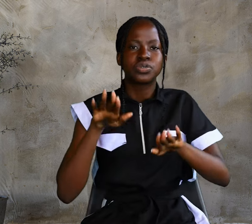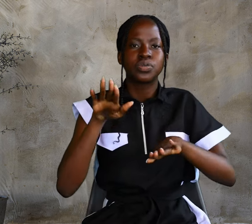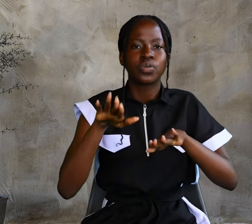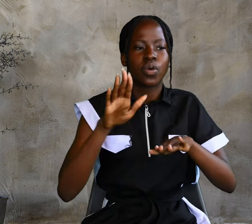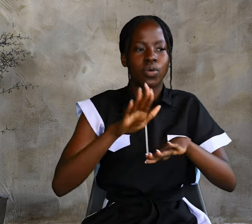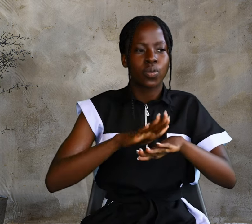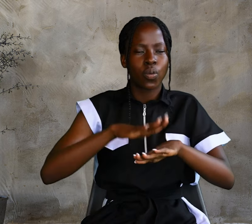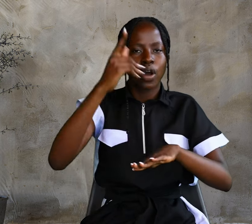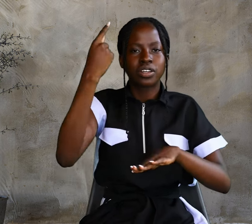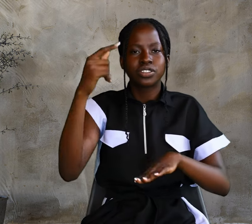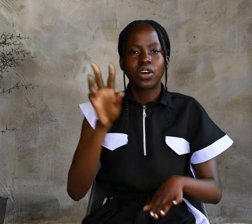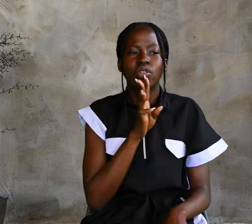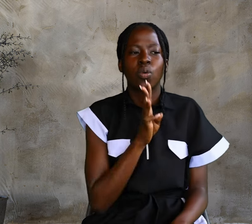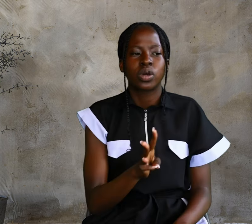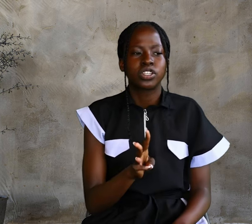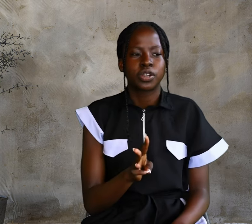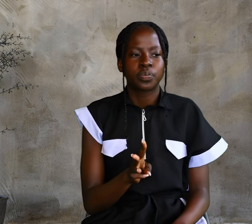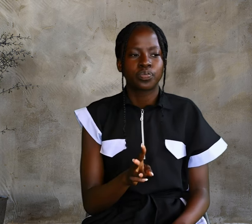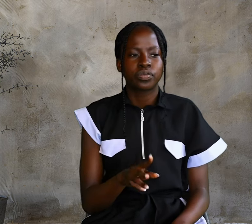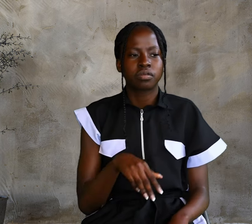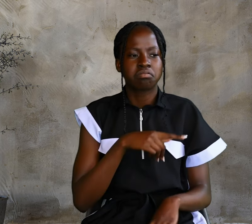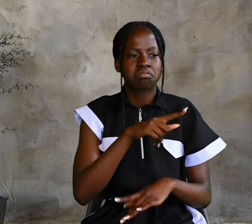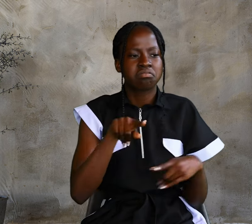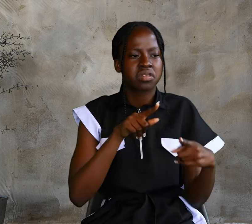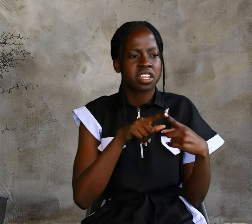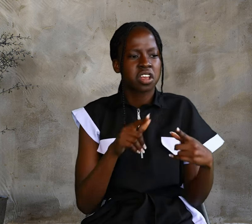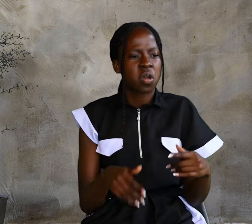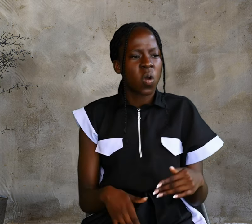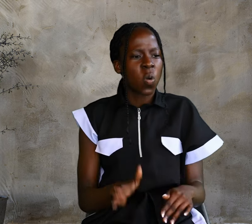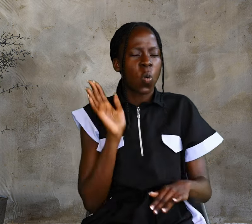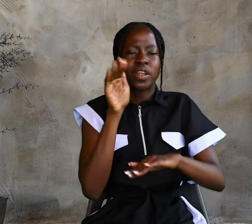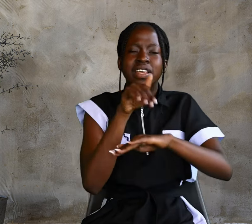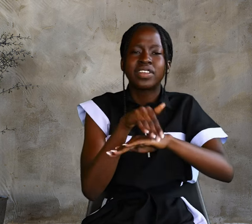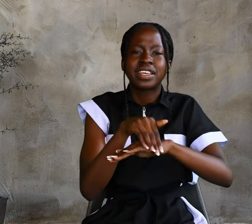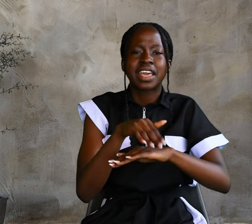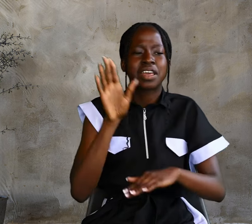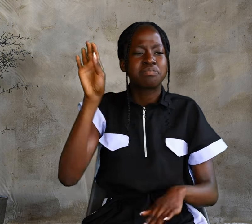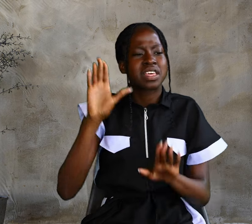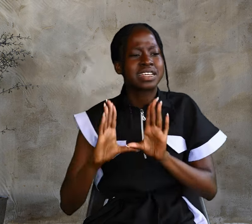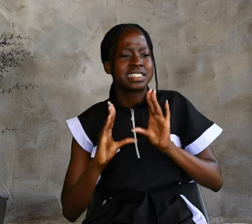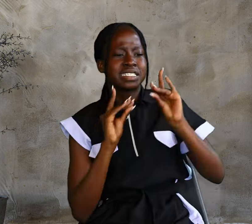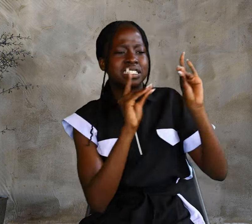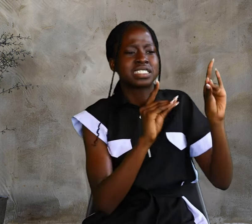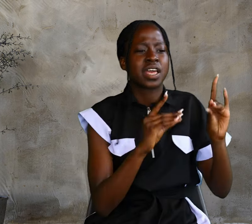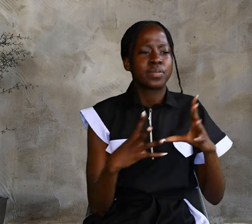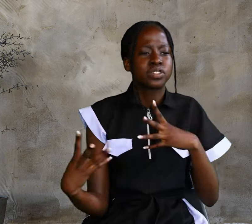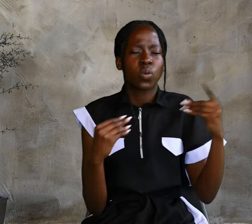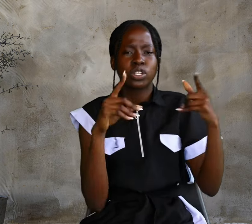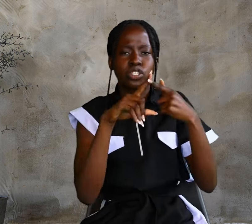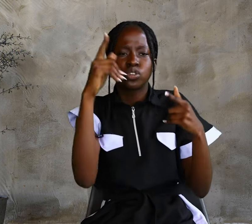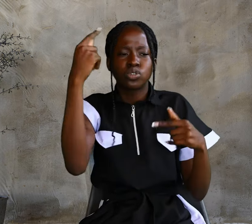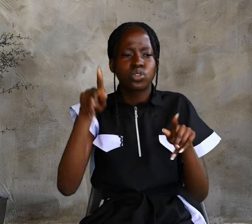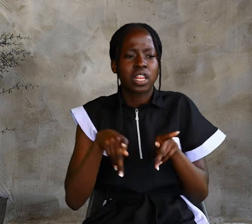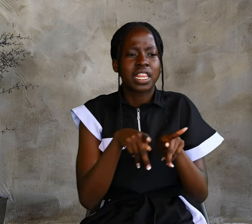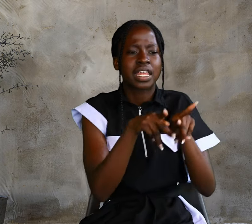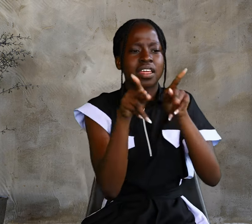Jesus walks on water. When evening came, his disciples went down to the lake,